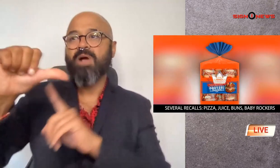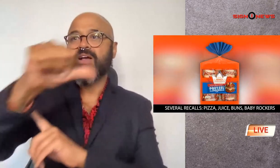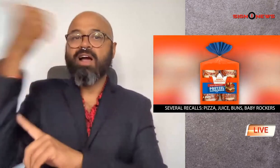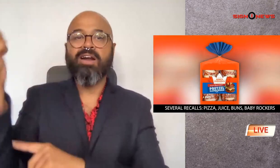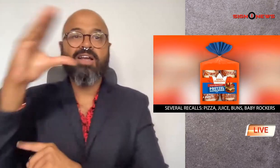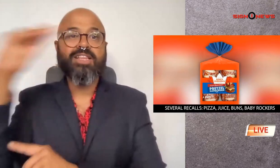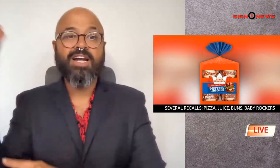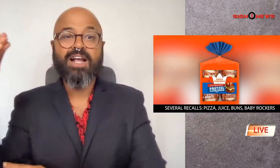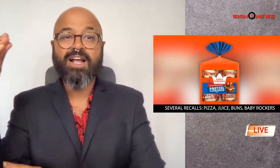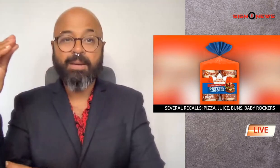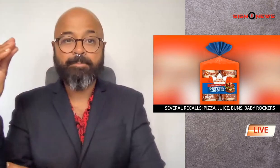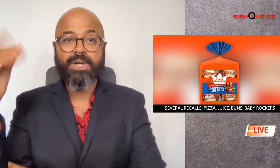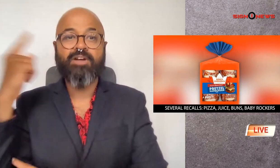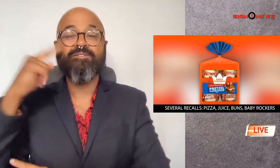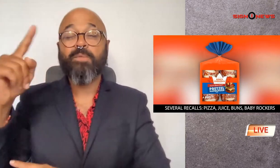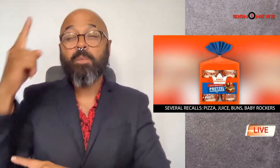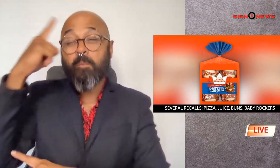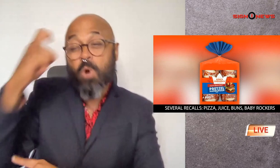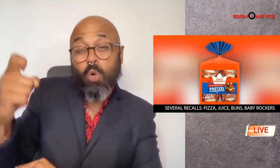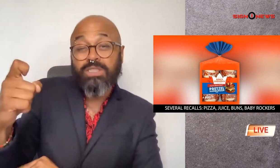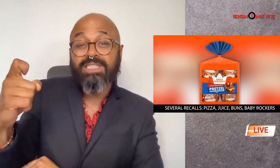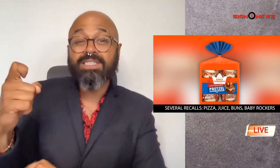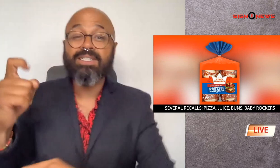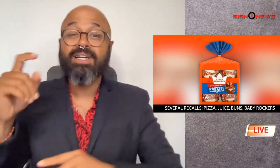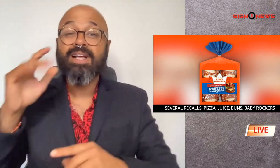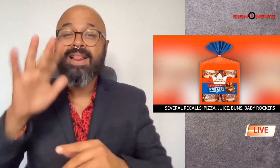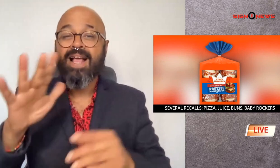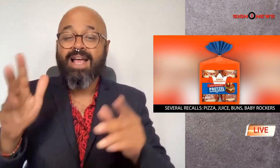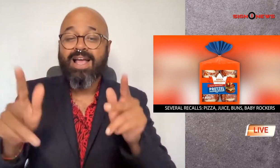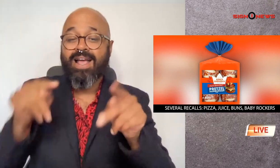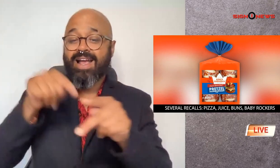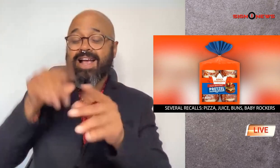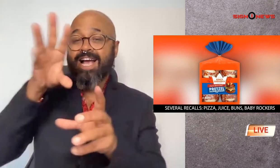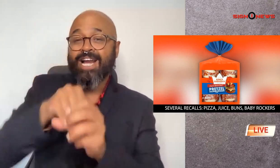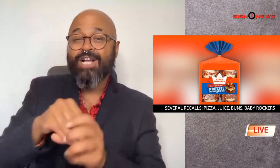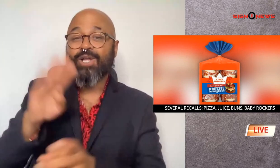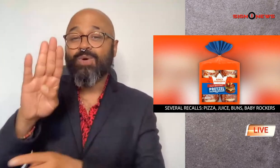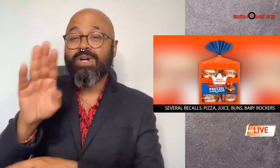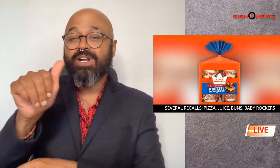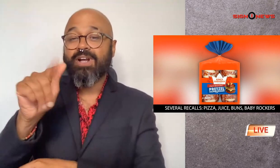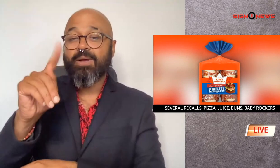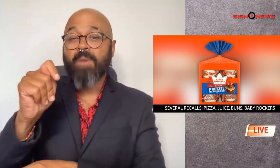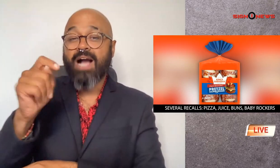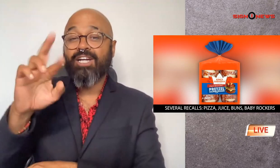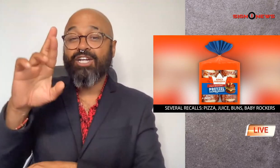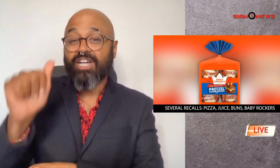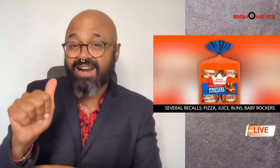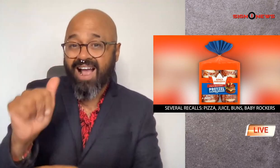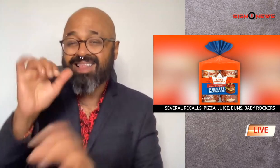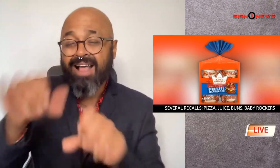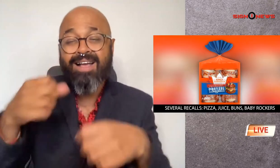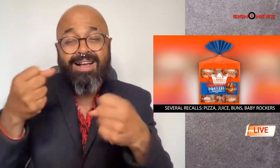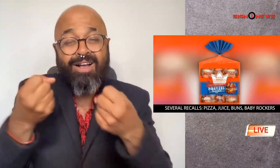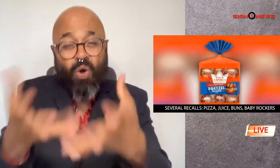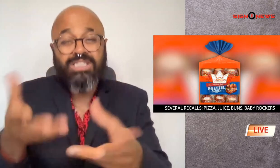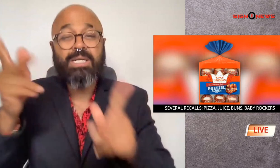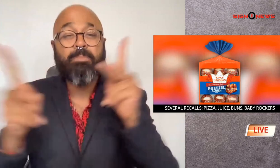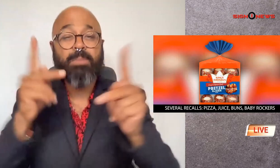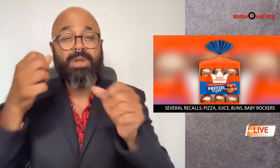products was recalled by another company that can cause people to